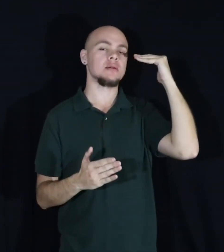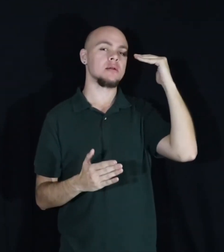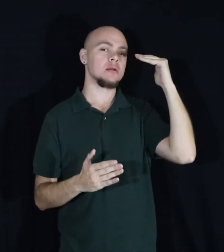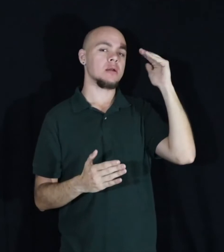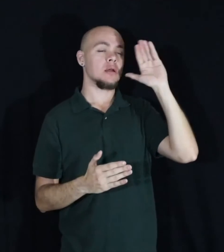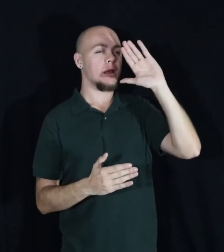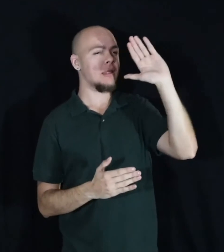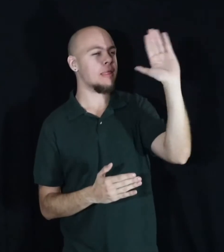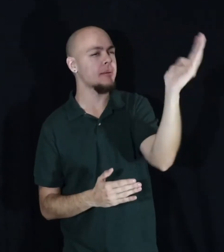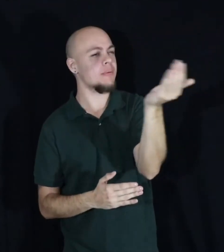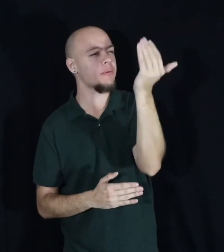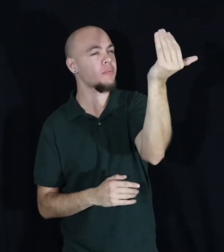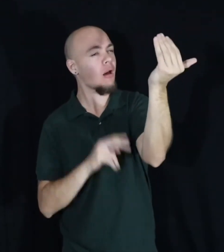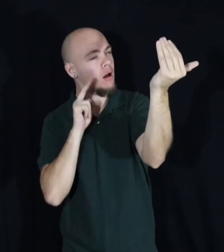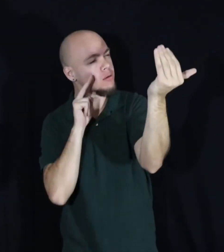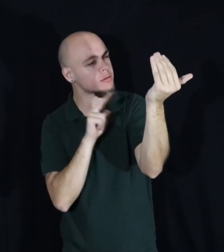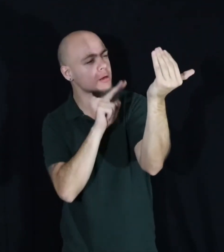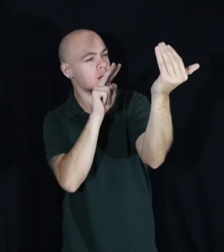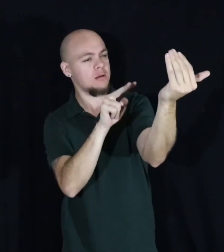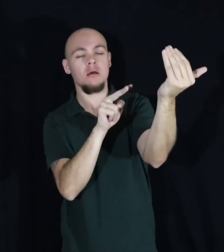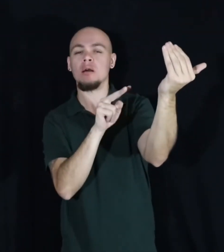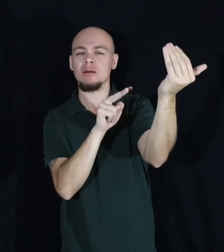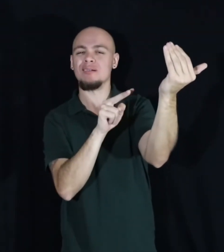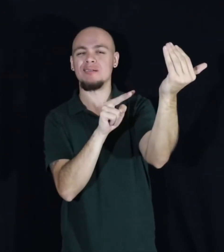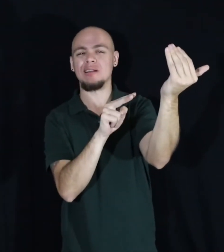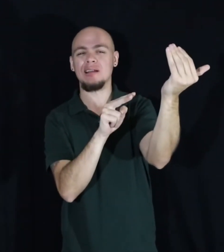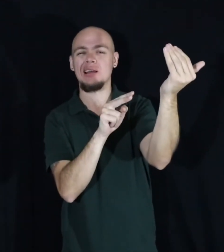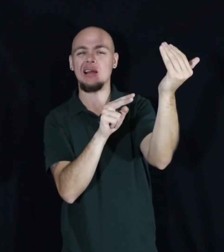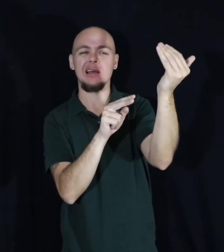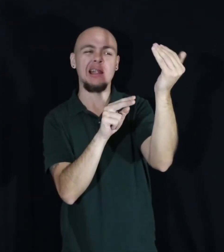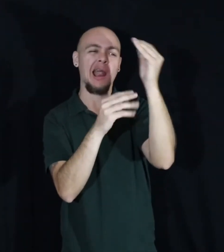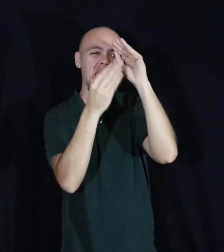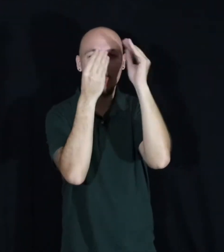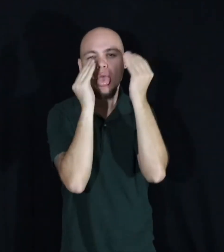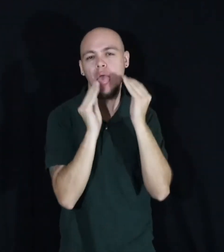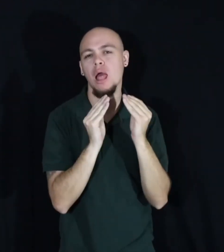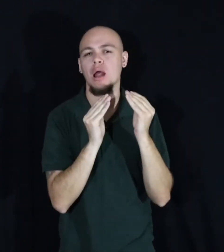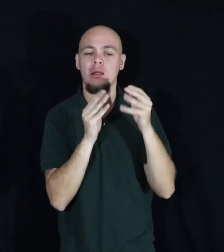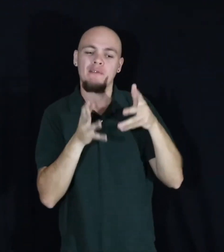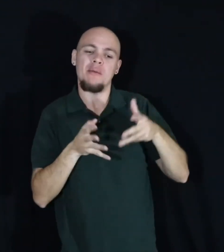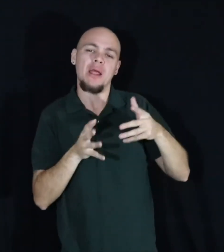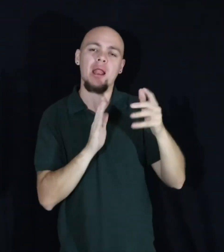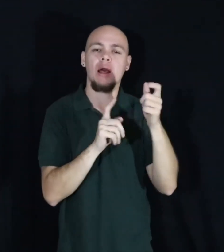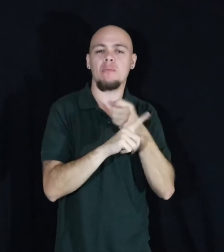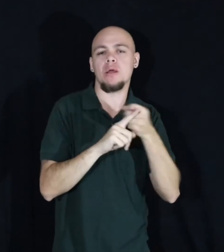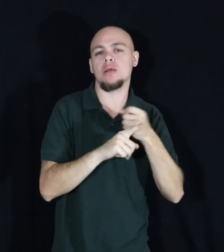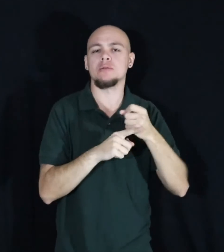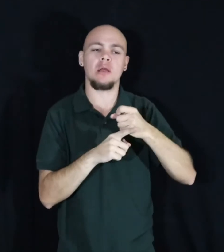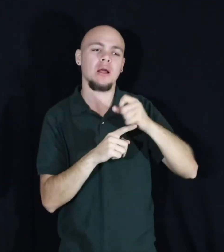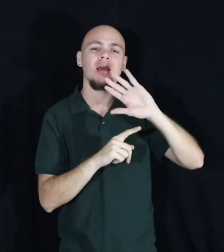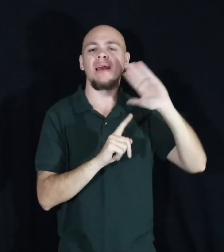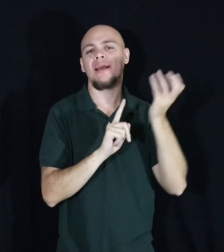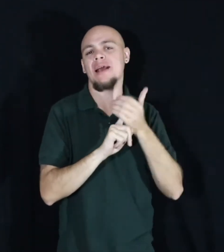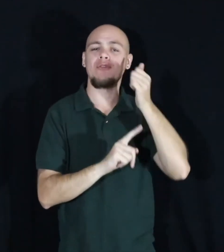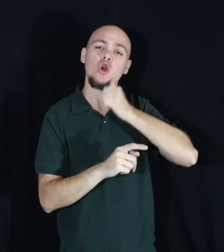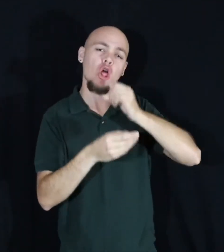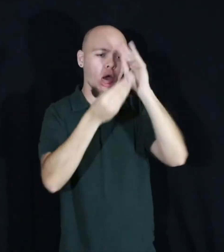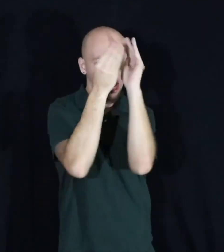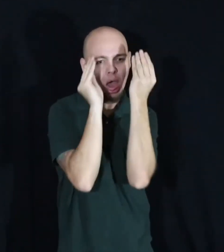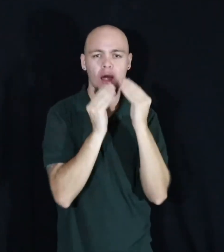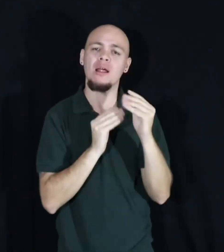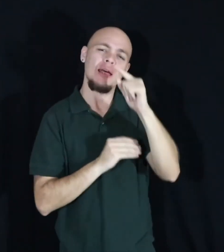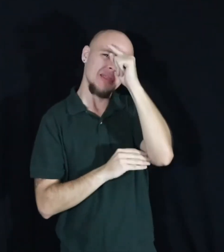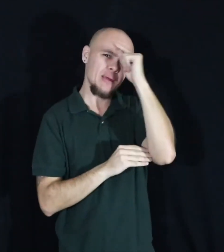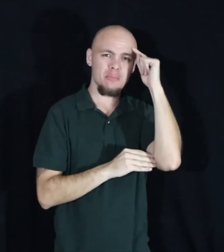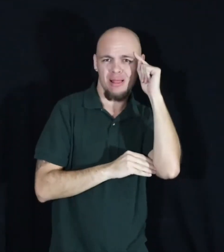the mirror closely so that I can fill in, you know, all those blotches of abandonment and abuse. No excuse. Just cover, girl. Cover up those black